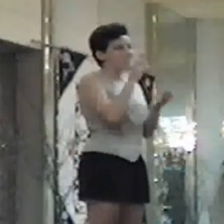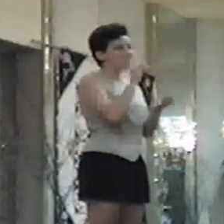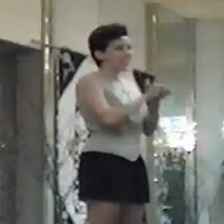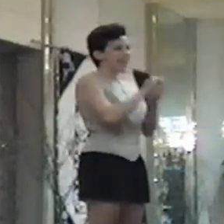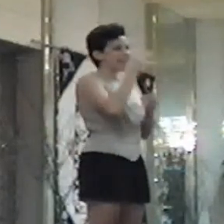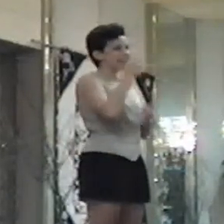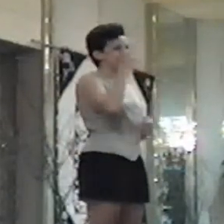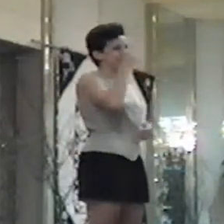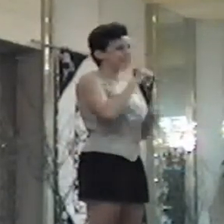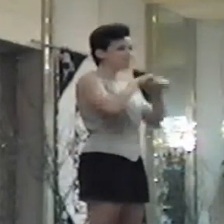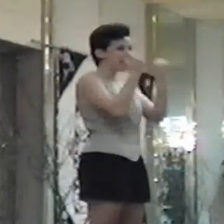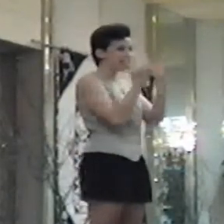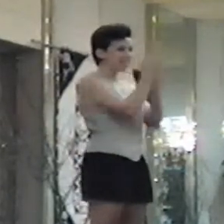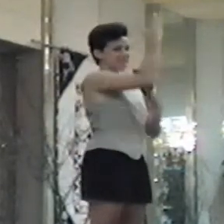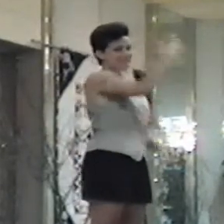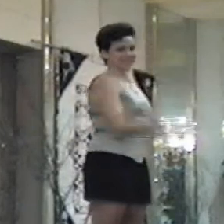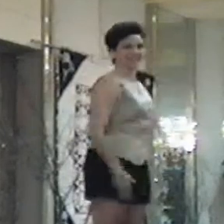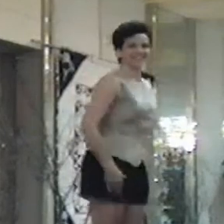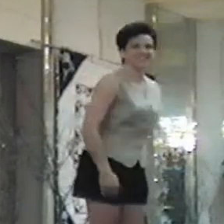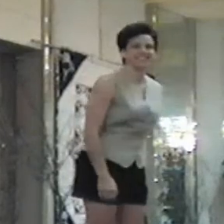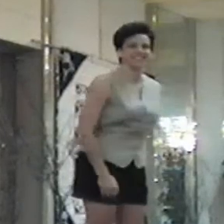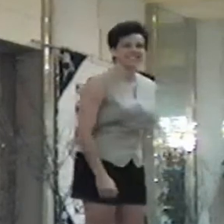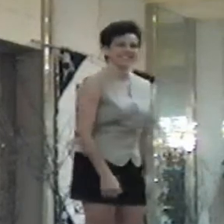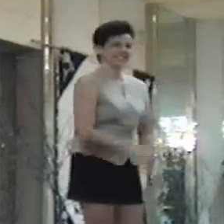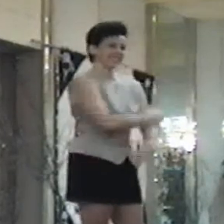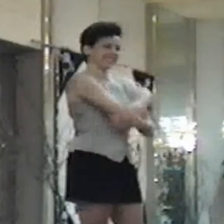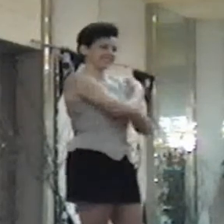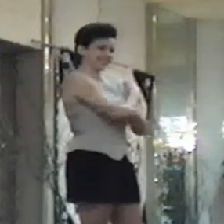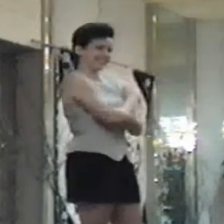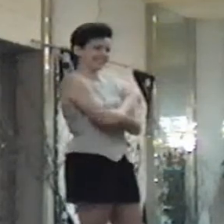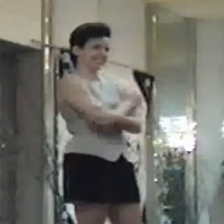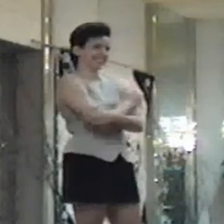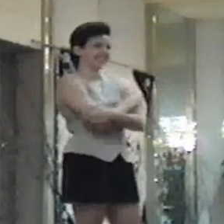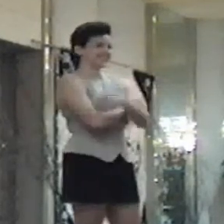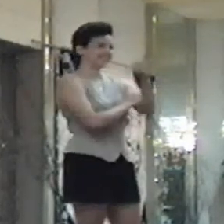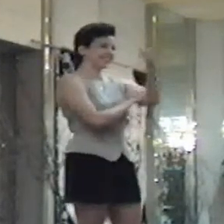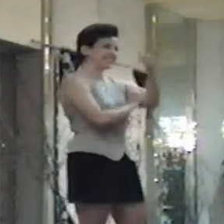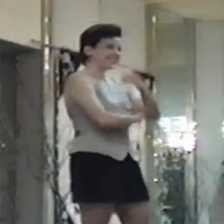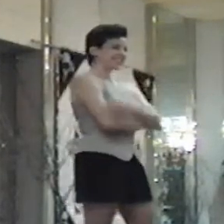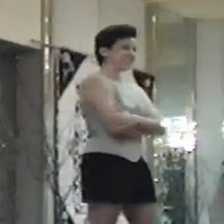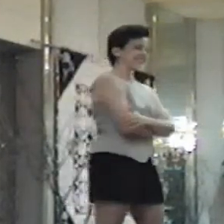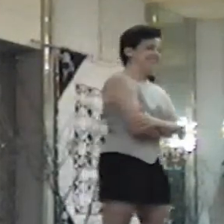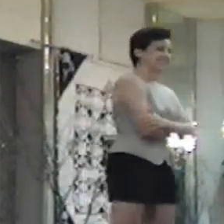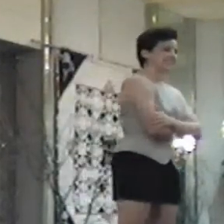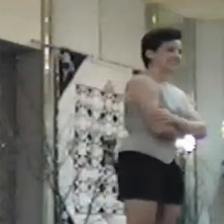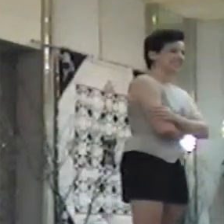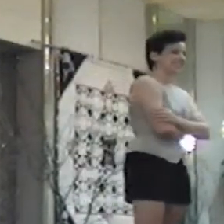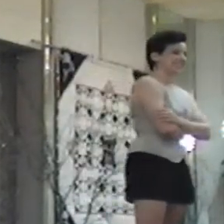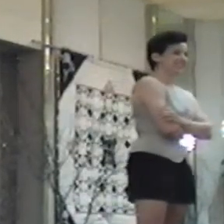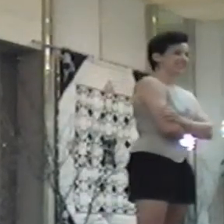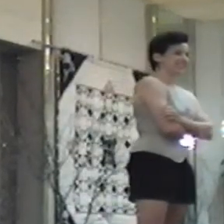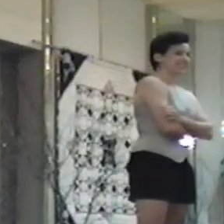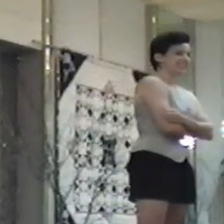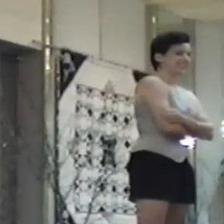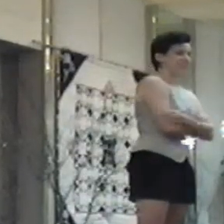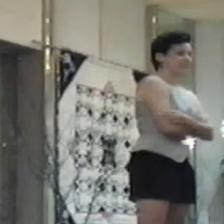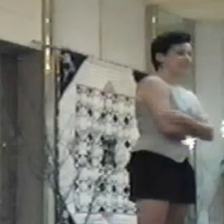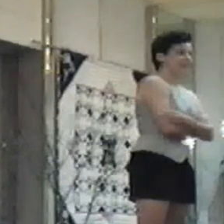We all have a history breakthrough, a historic breakthrough. Yes? If there was a, if they